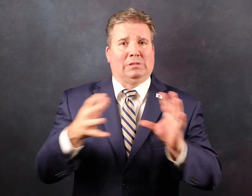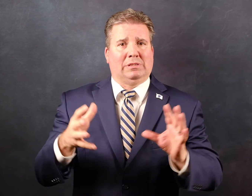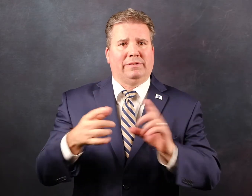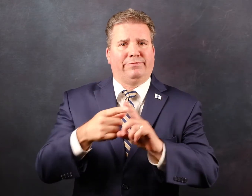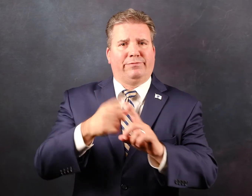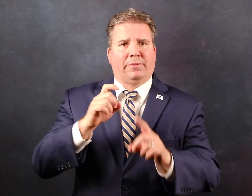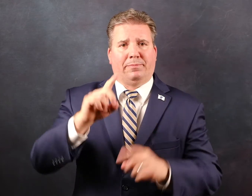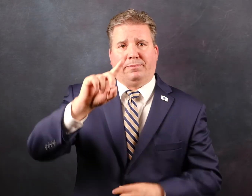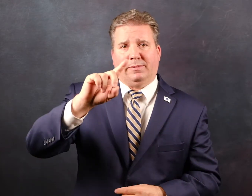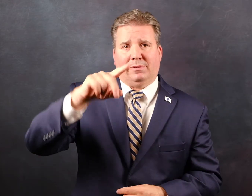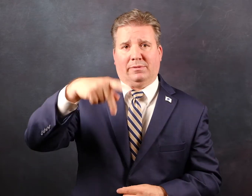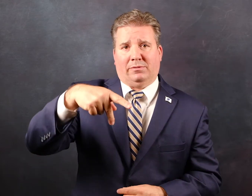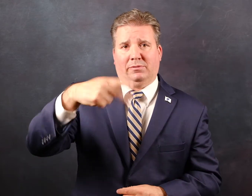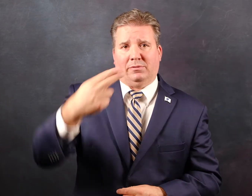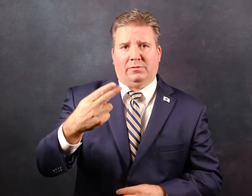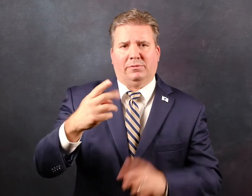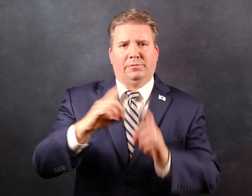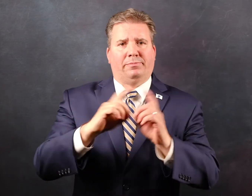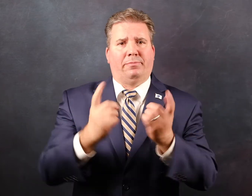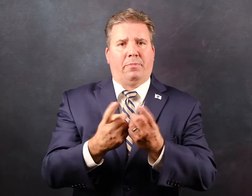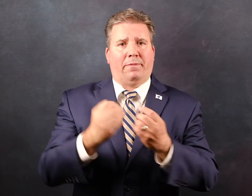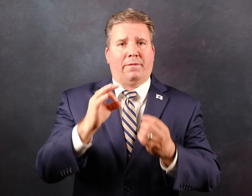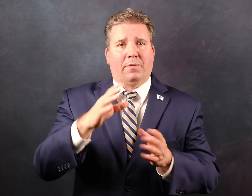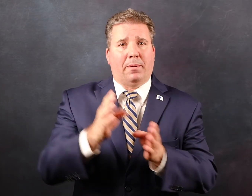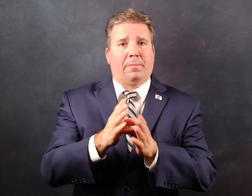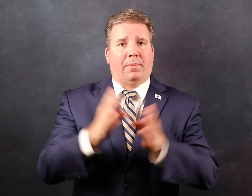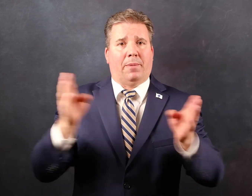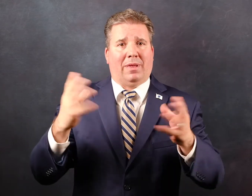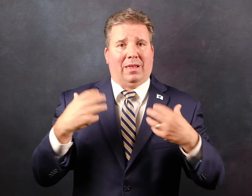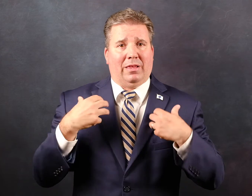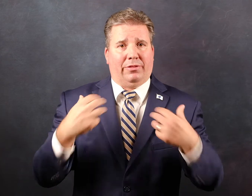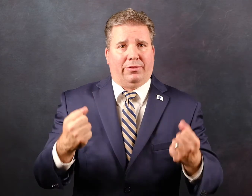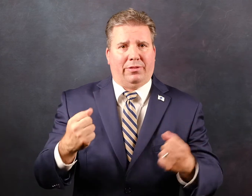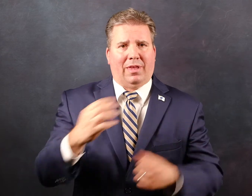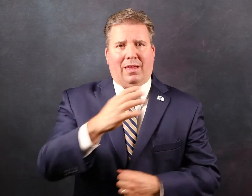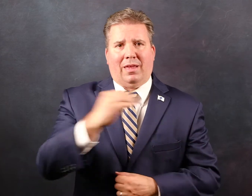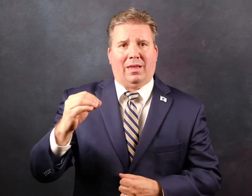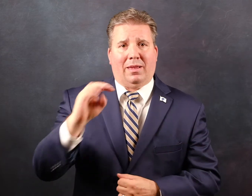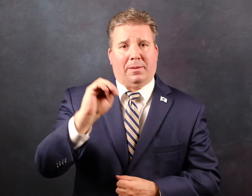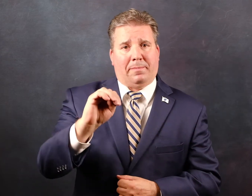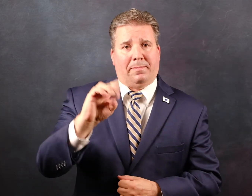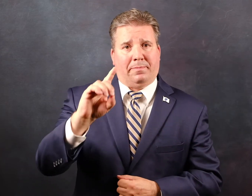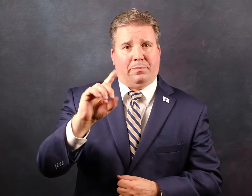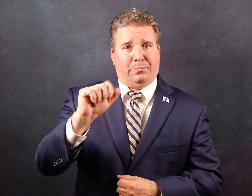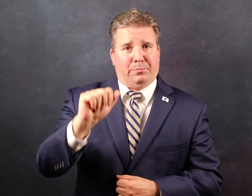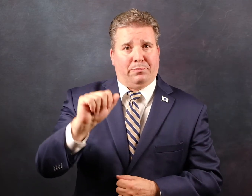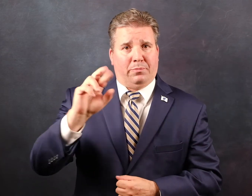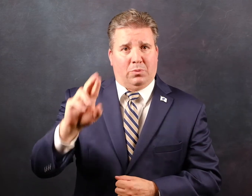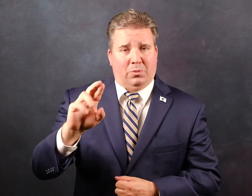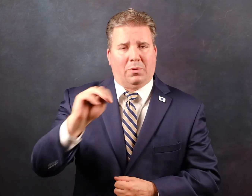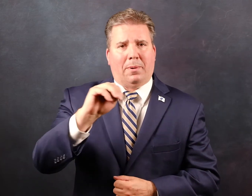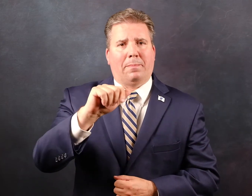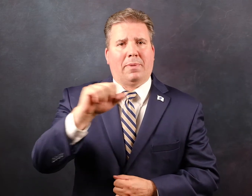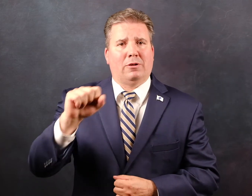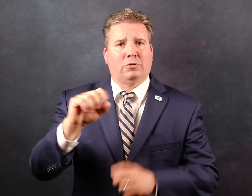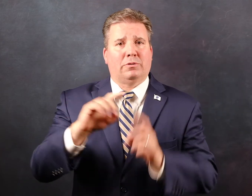to this press release from the Department of Public Health, DPH, and the